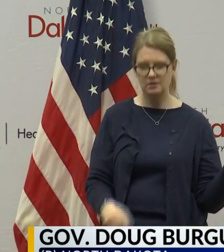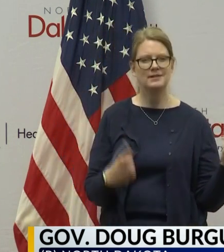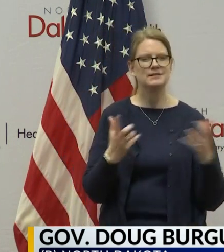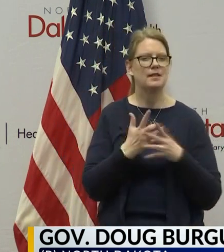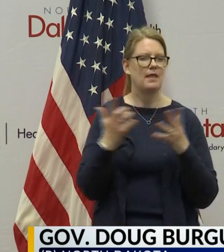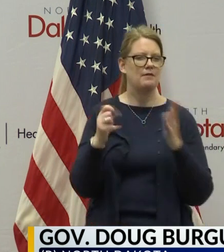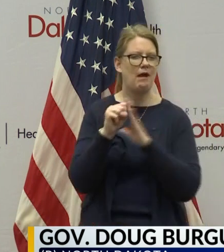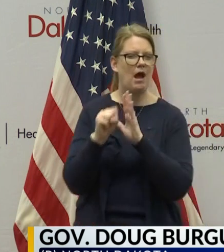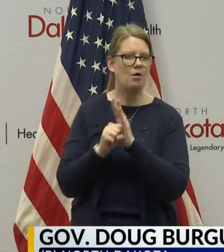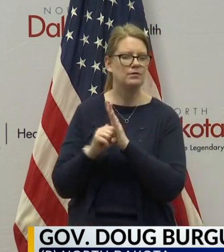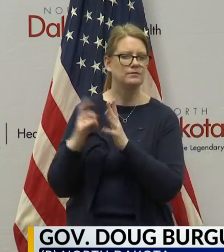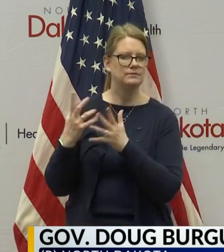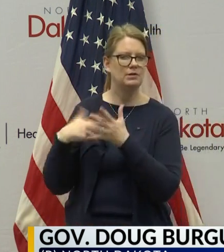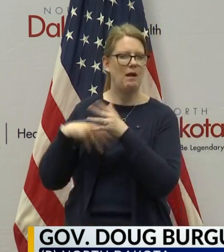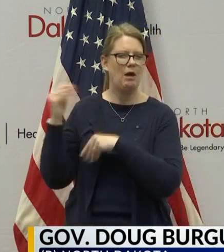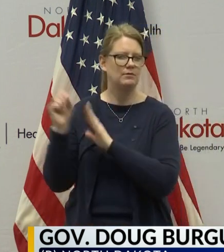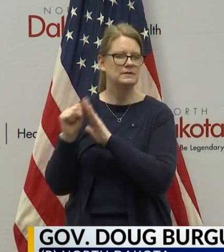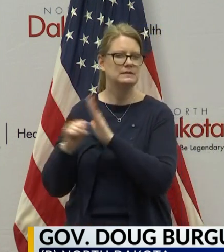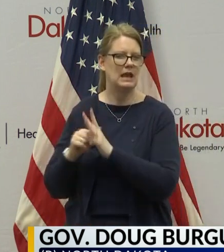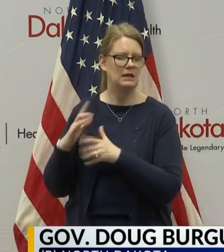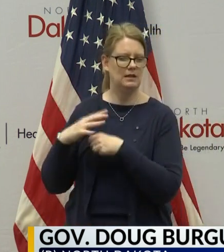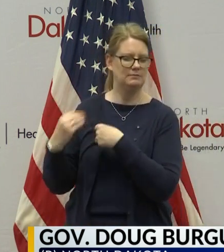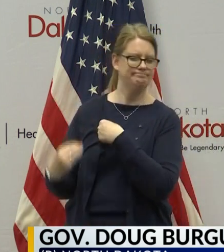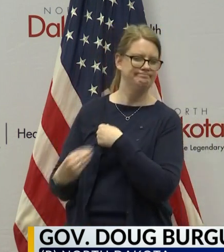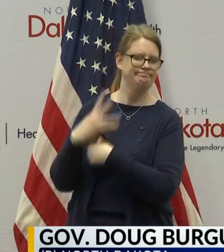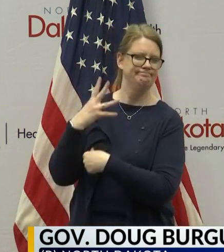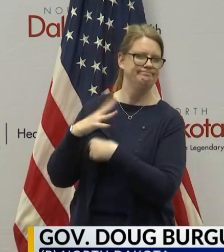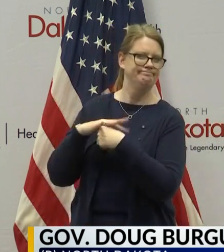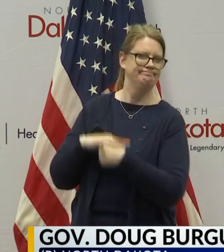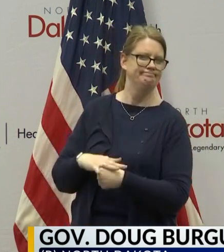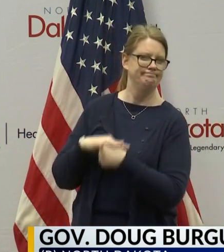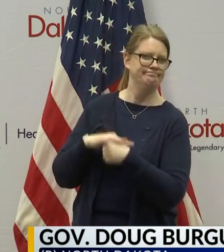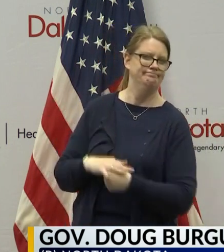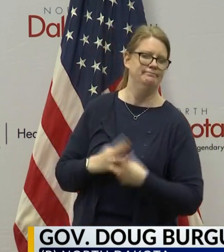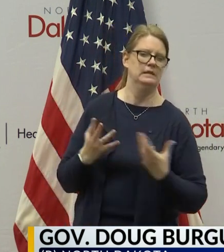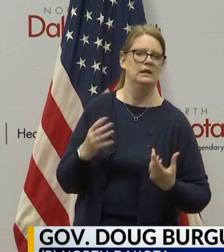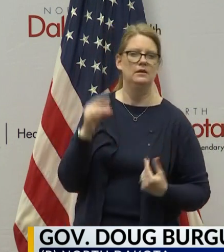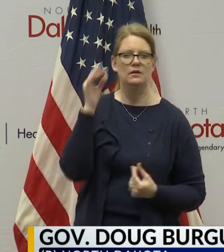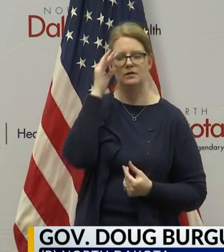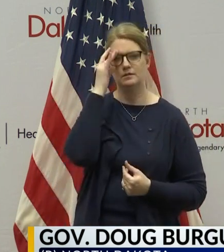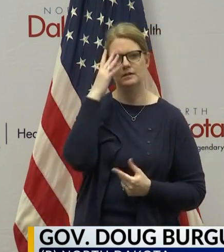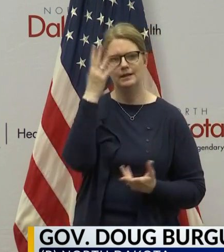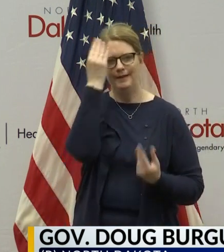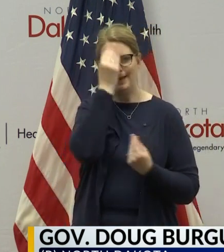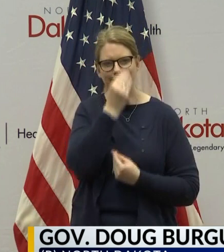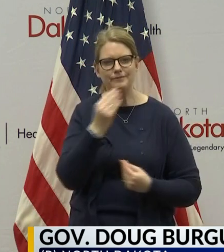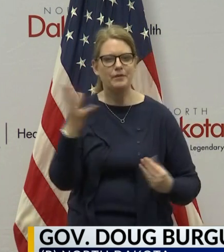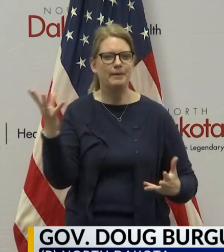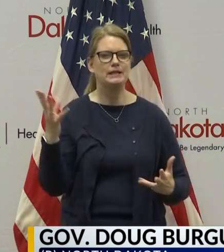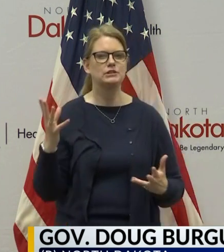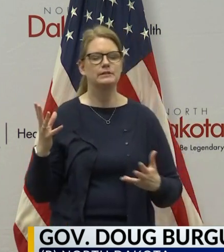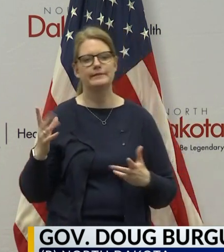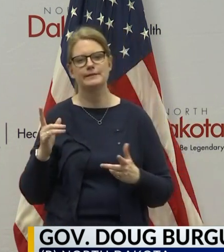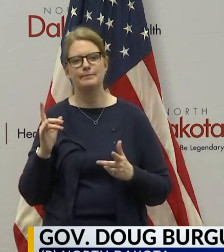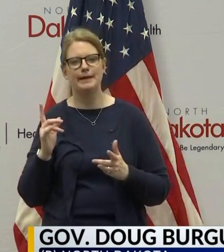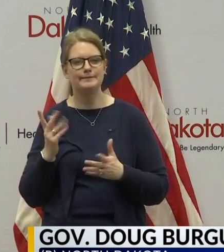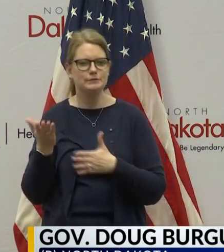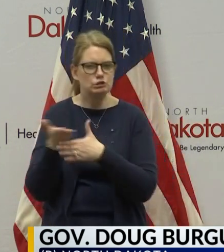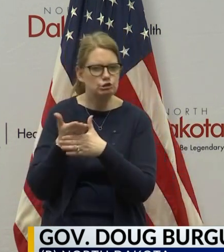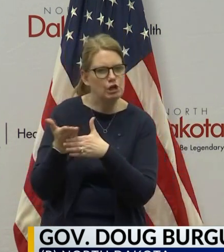pressure based on, you know, information that's floating around that may not understand